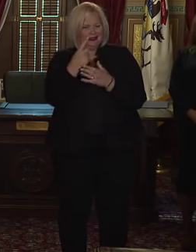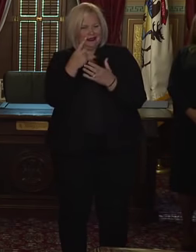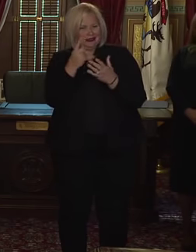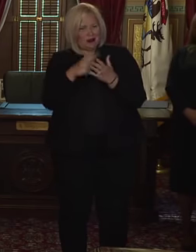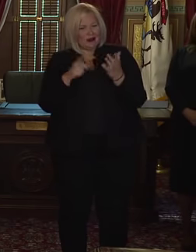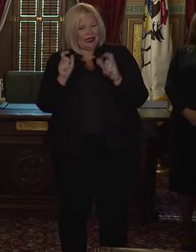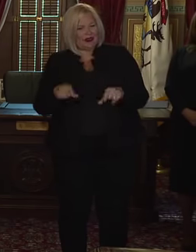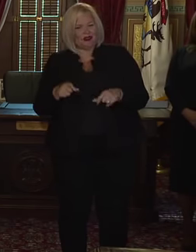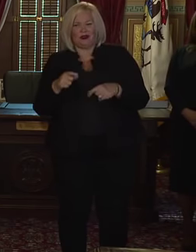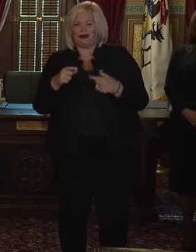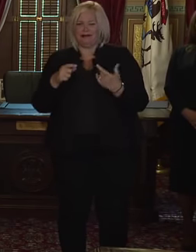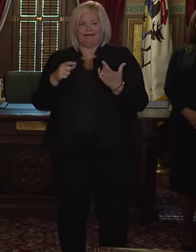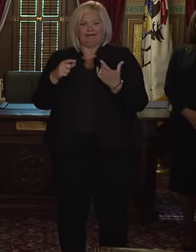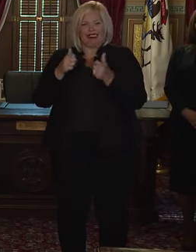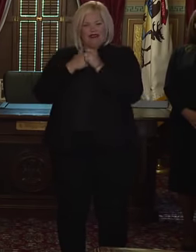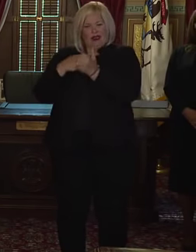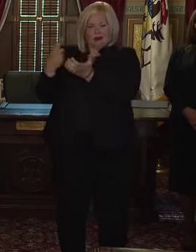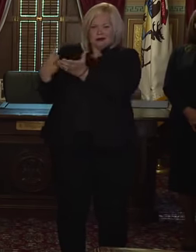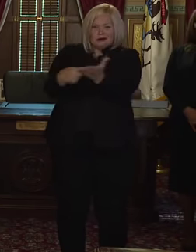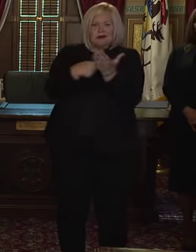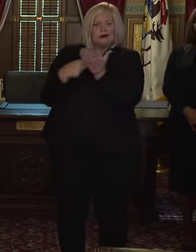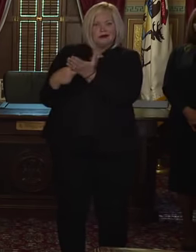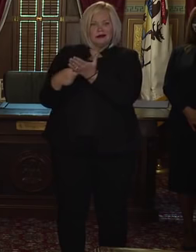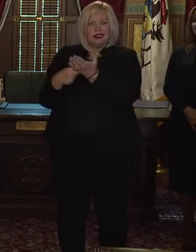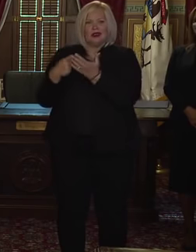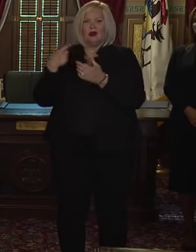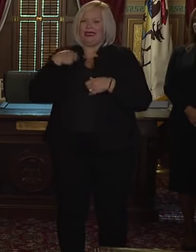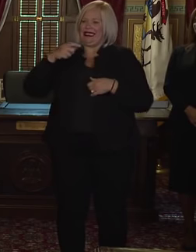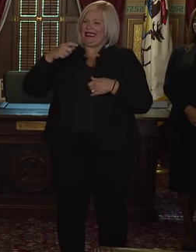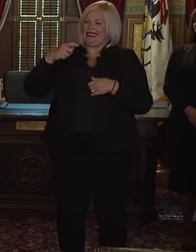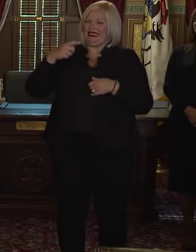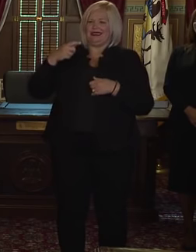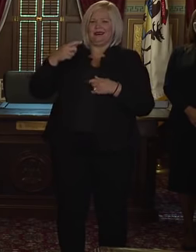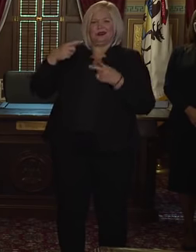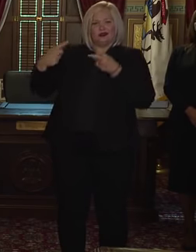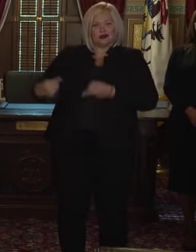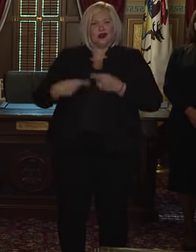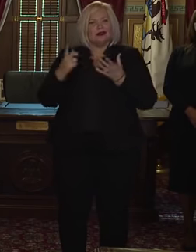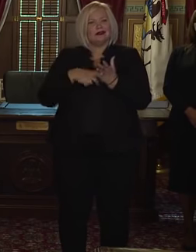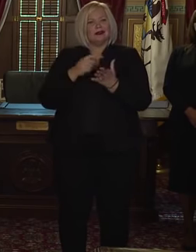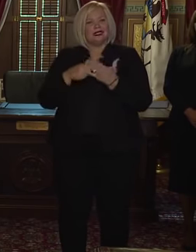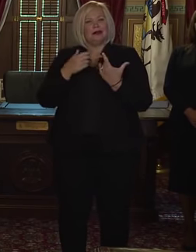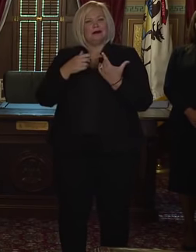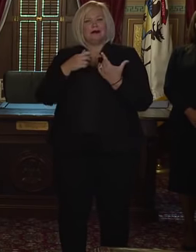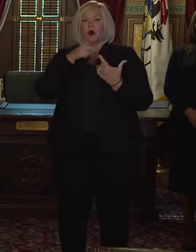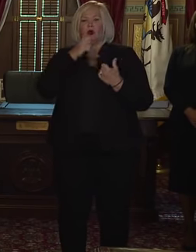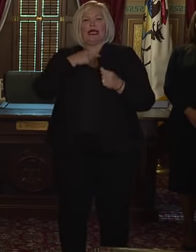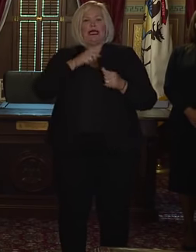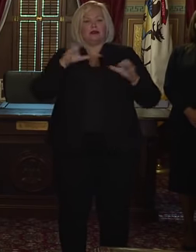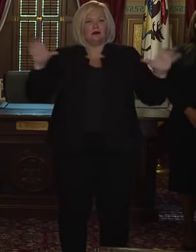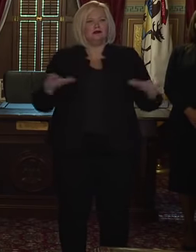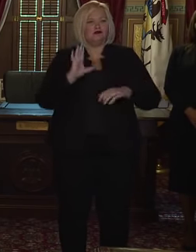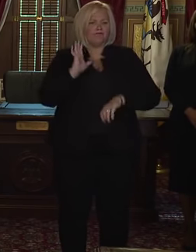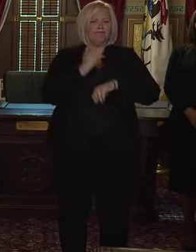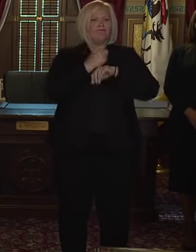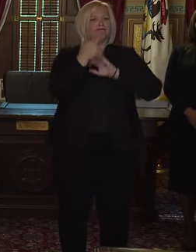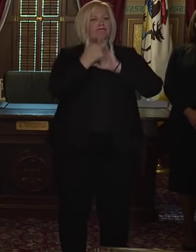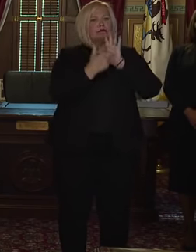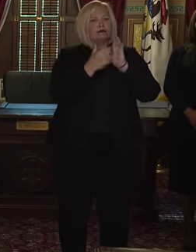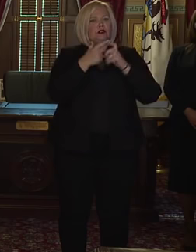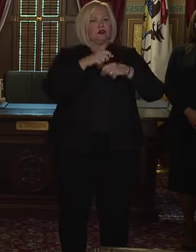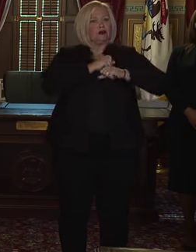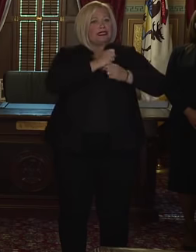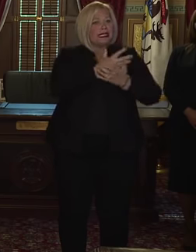stops and who can act nimbly when lives are on the line. The legislature has a lot of